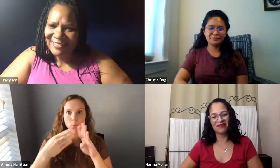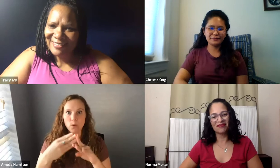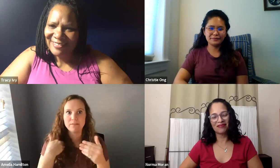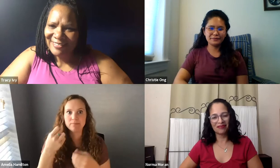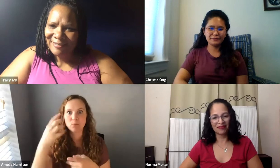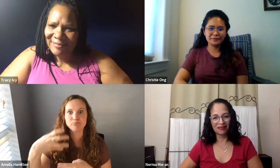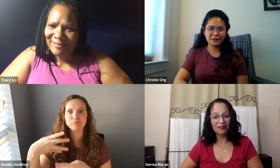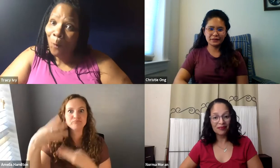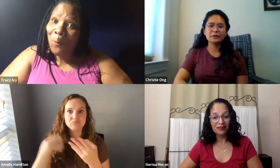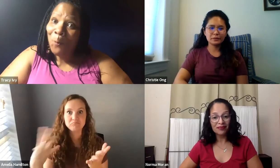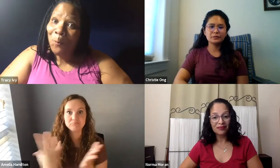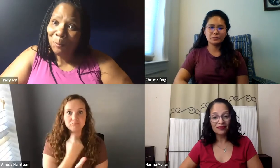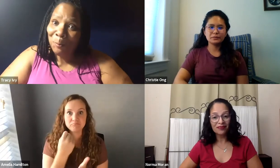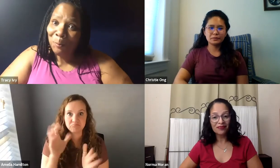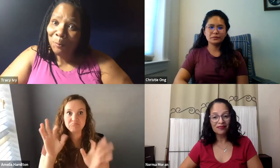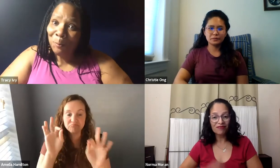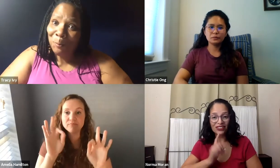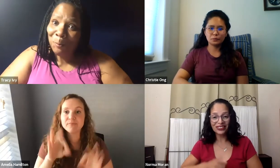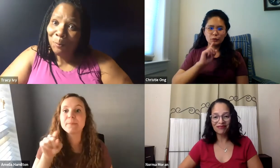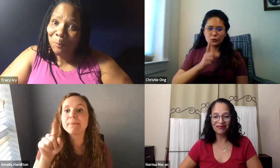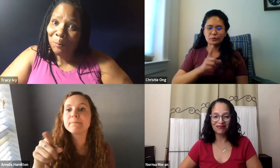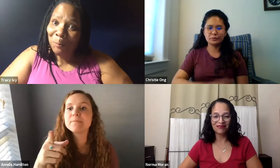All right. We have a few questions coming in from the community.